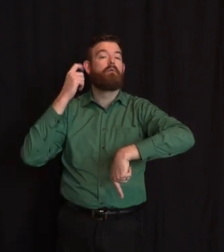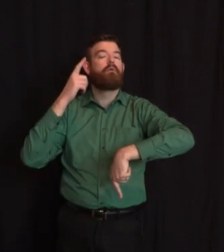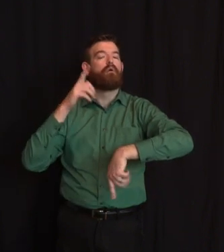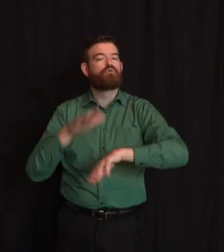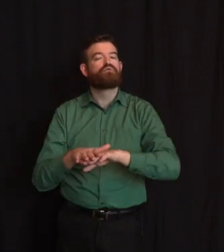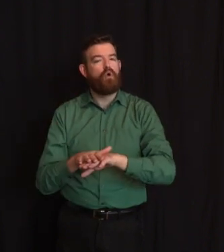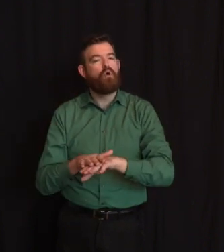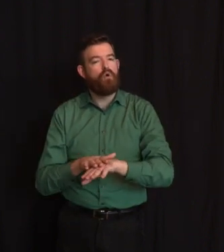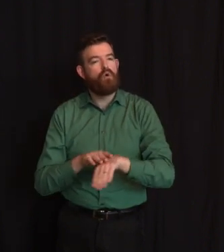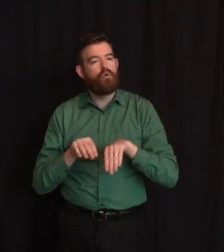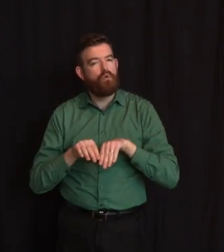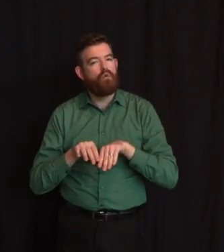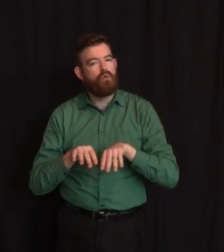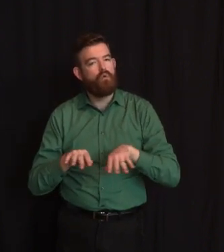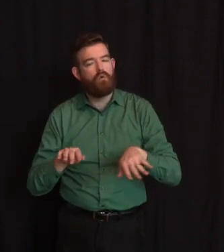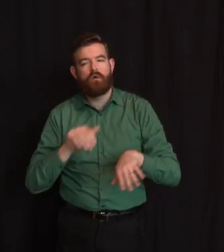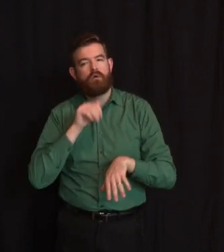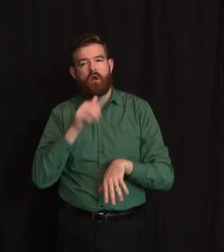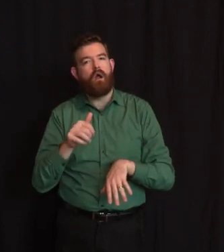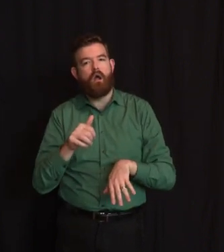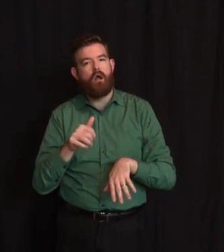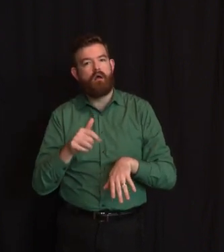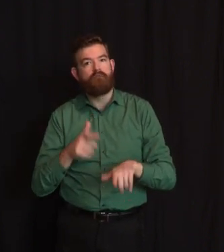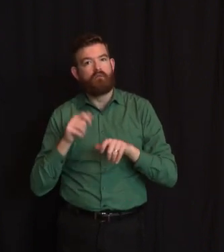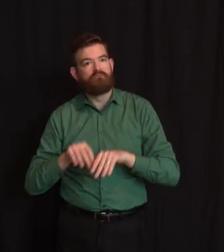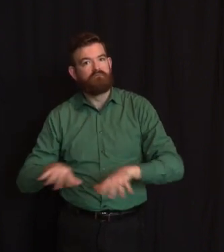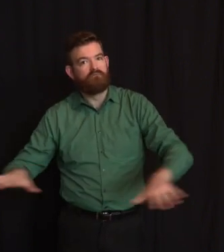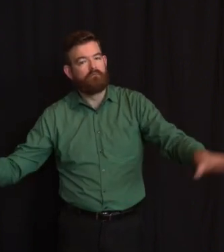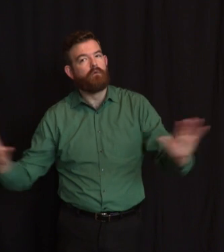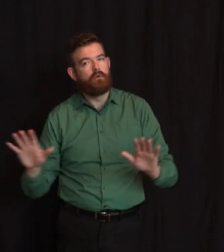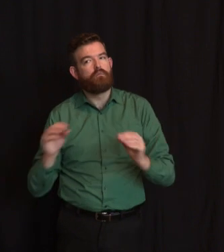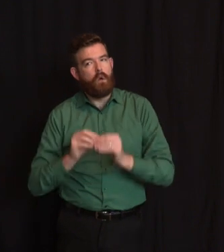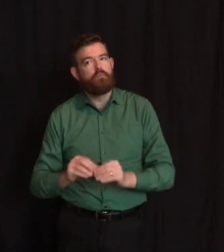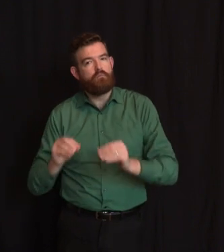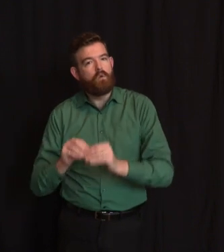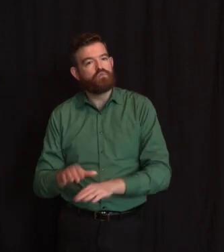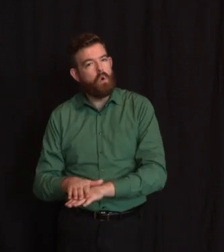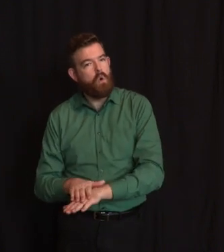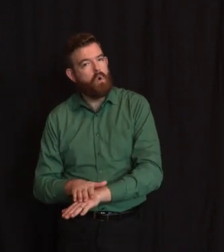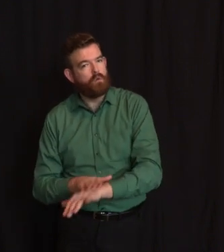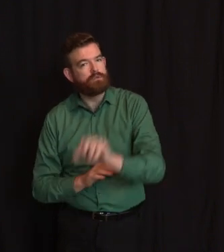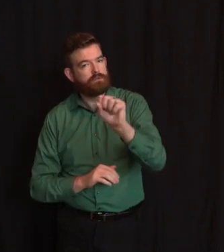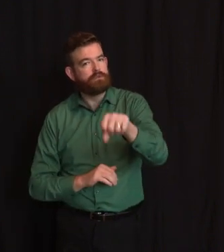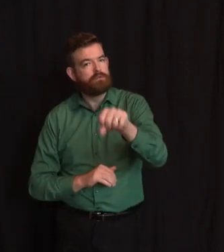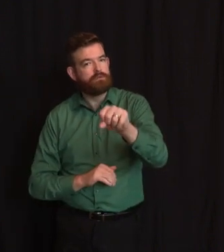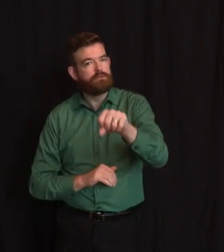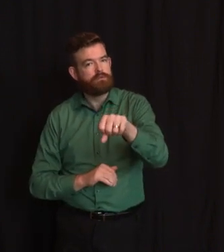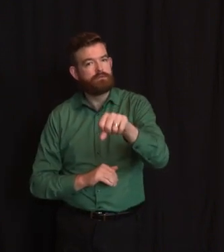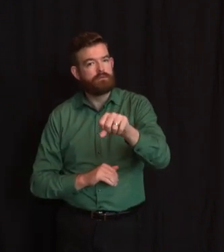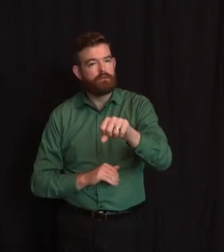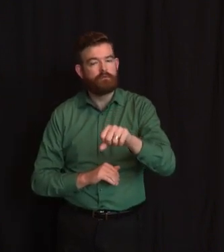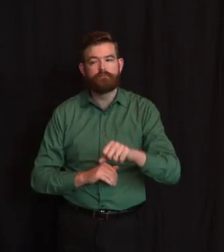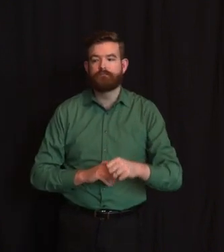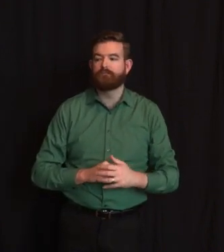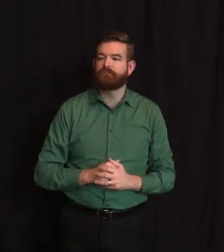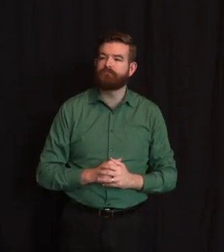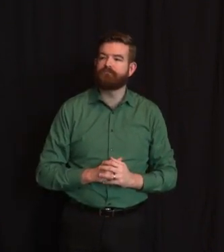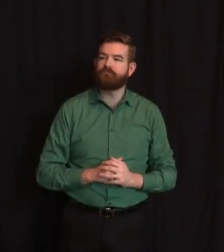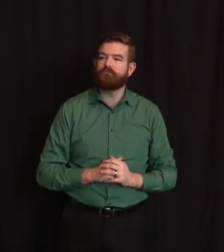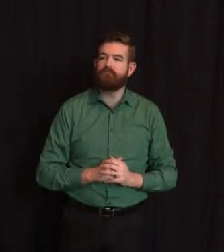Cautiously. Cautiously. Optimistically. Nothing new on peak. And why nothing on celtier gas, although I really like having my gas pumped?